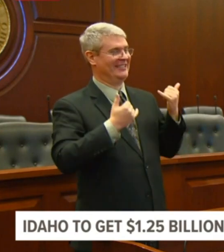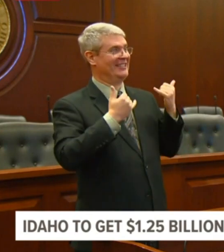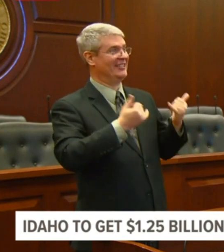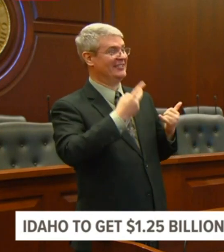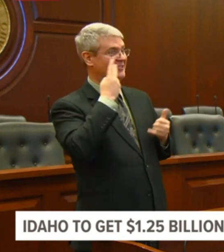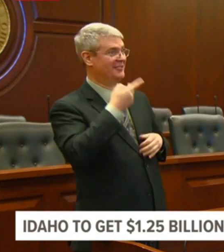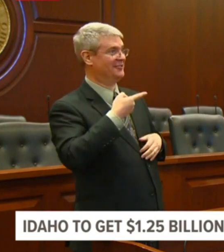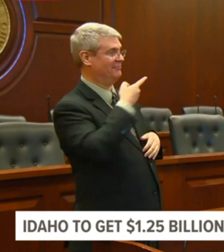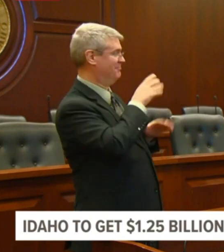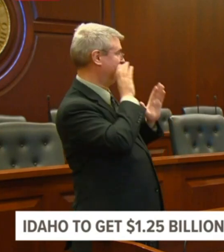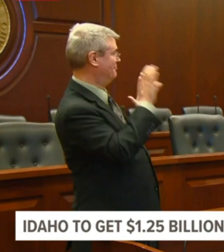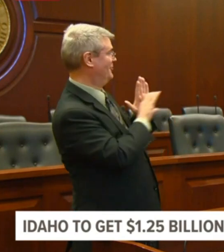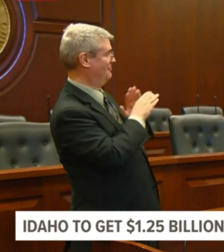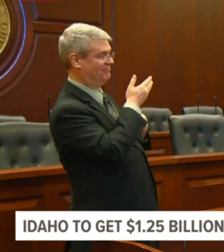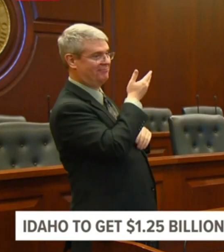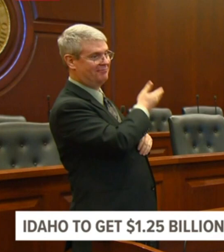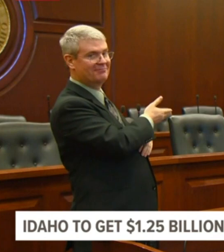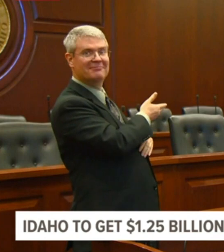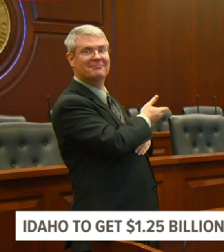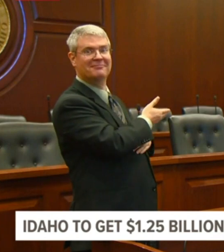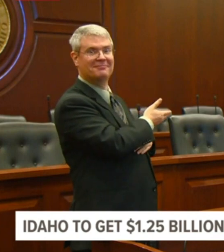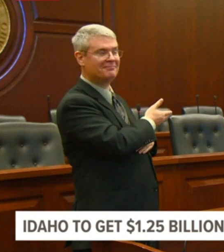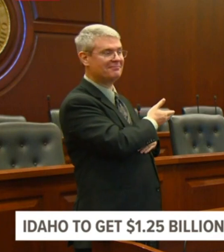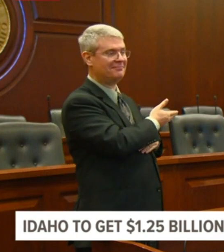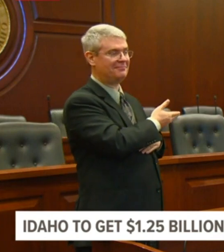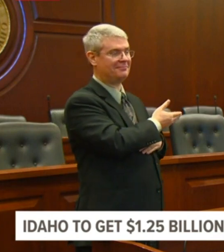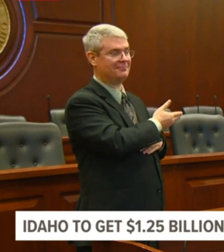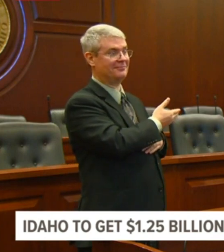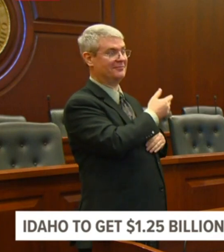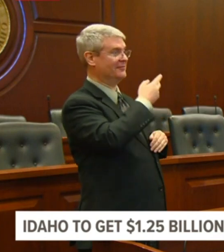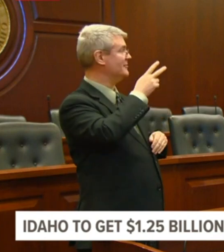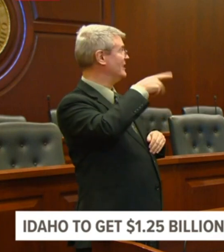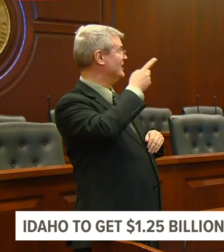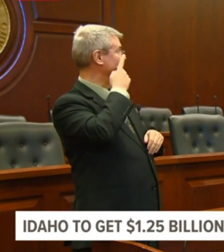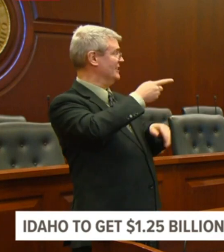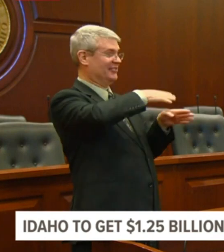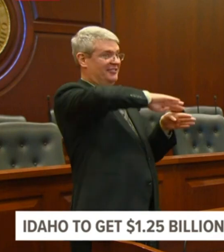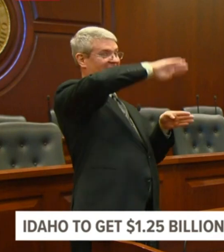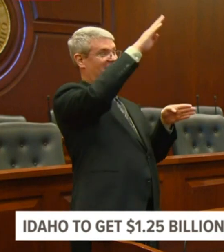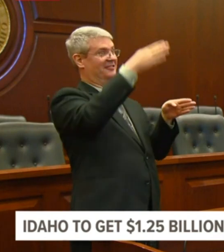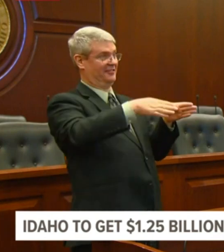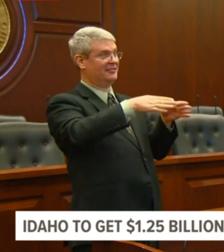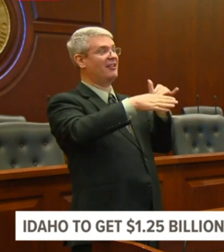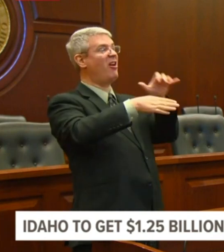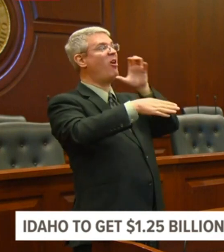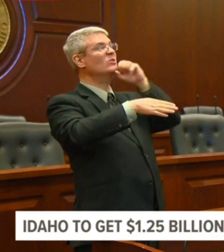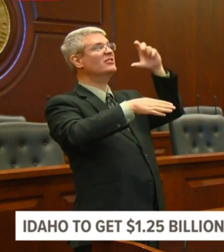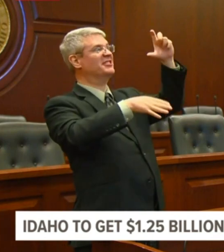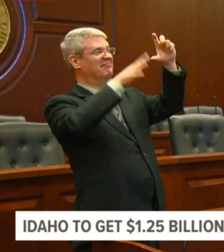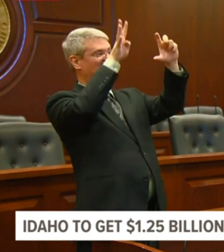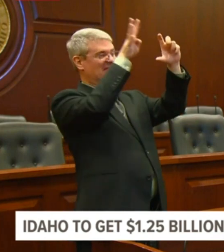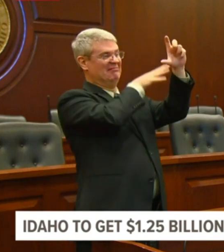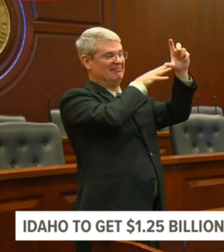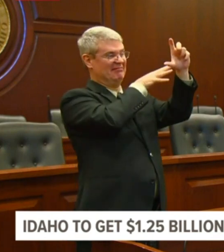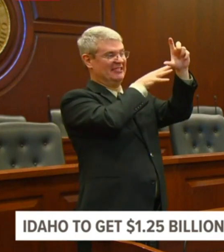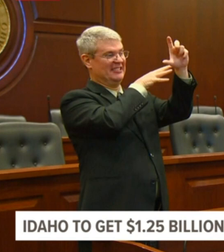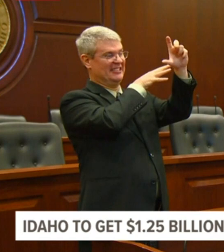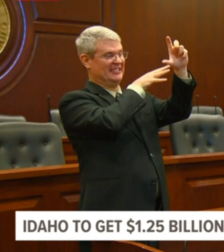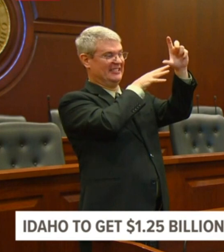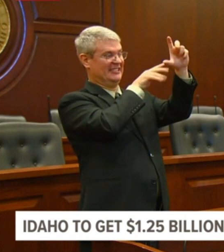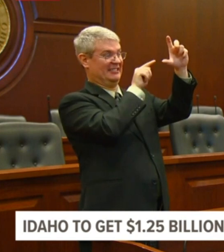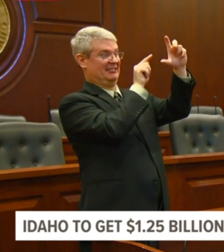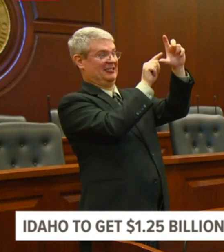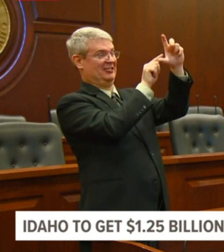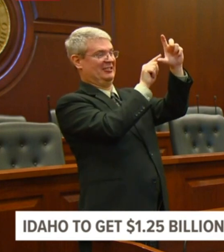those little orange boxes which are capacity needed that we need in our